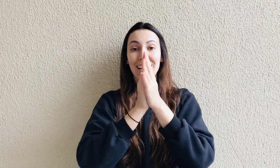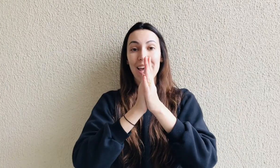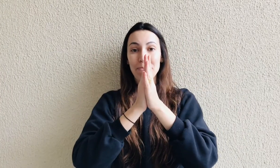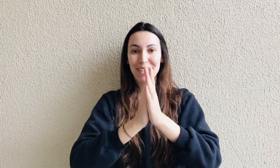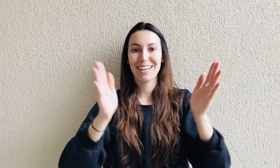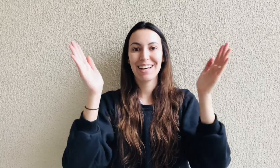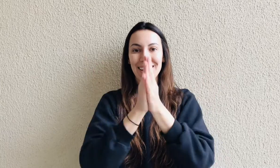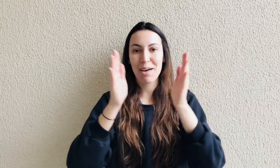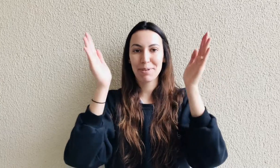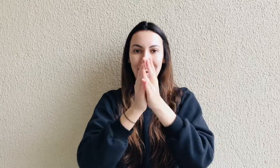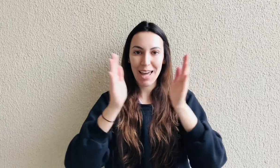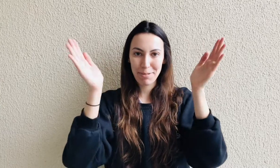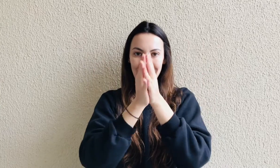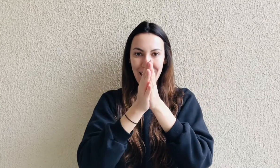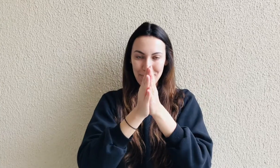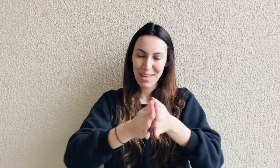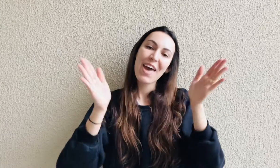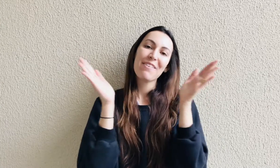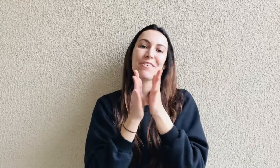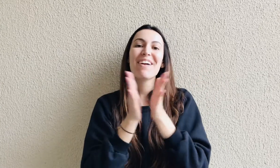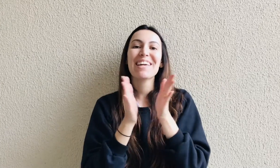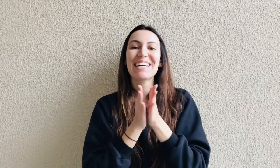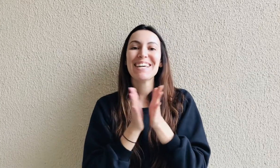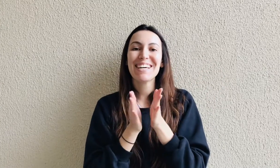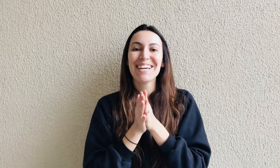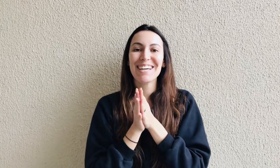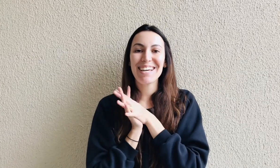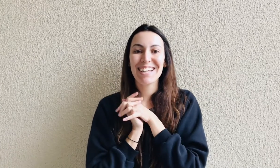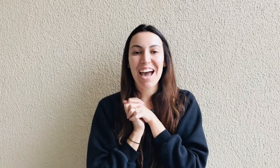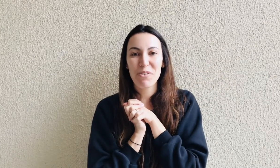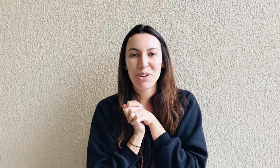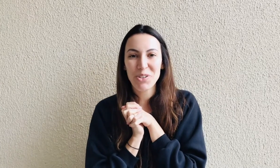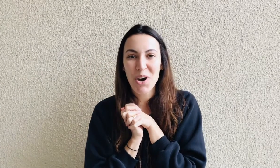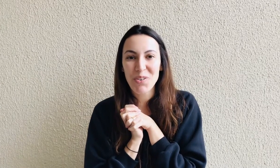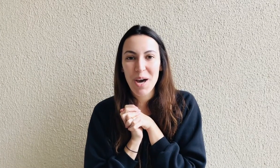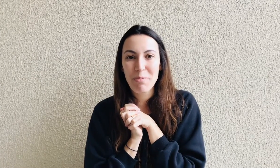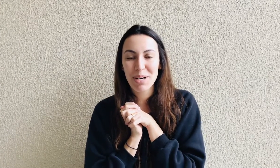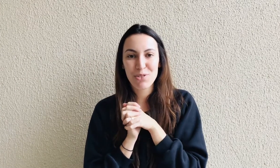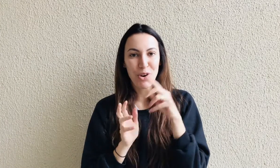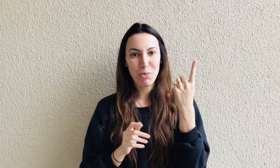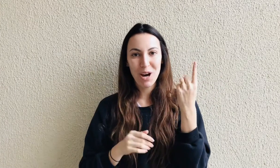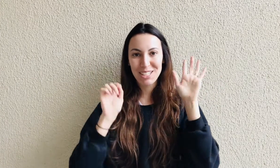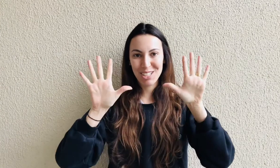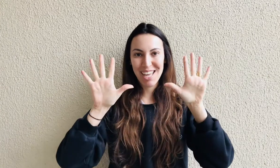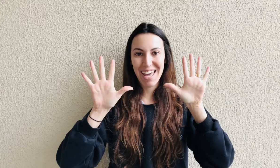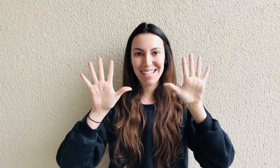clap, clap, clap, clap, Very good. Now we'll know numbers from 1 to 10.